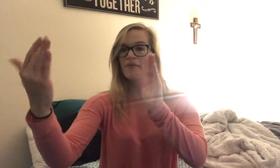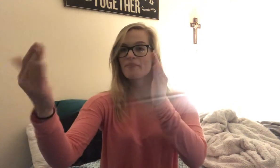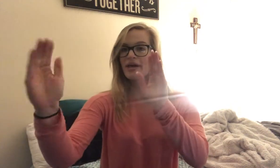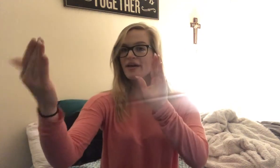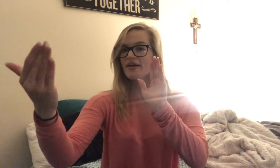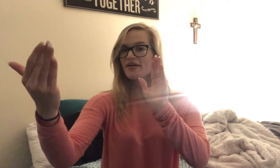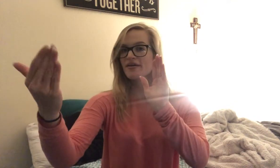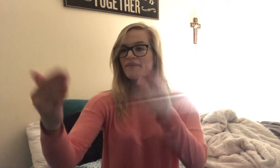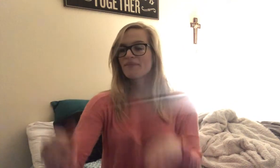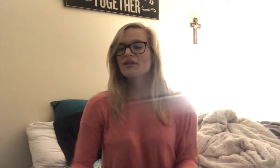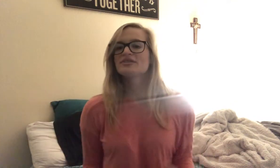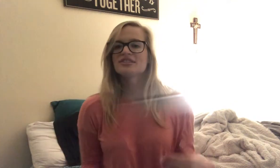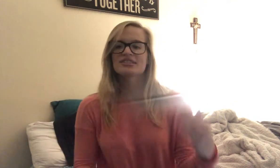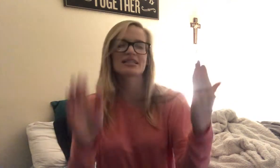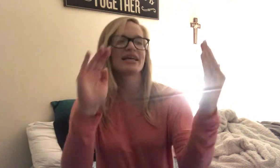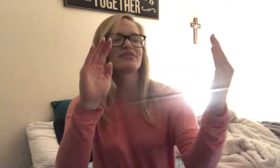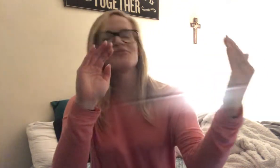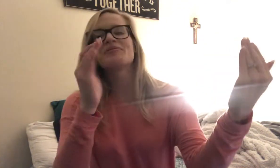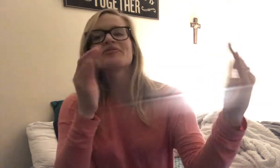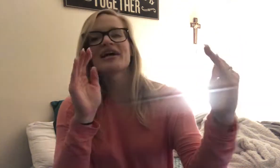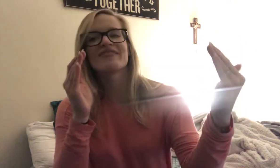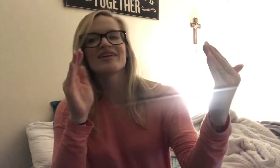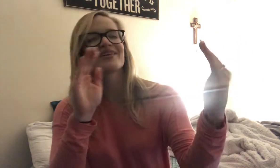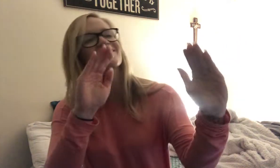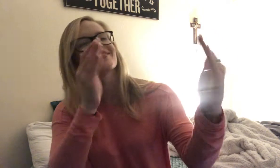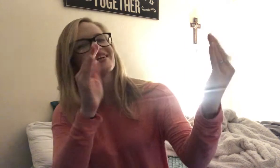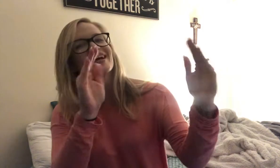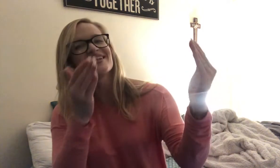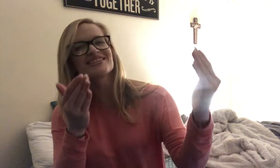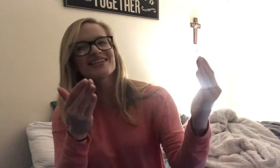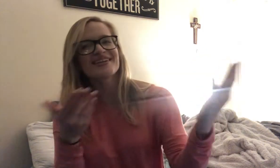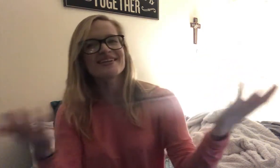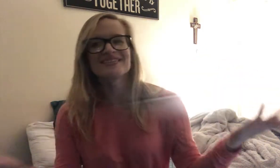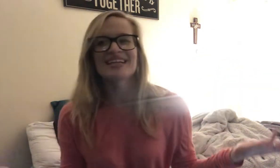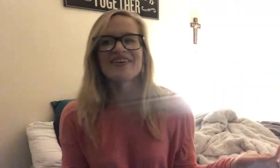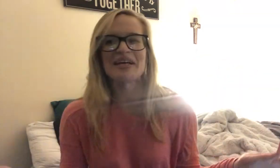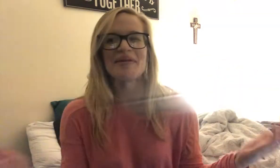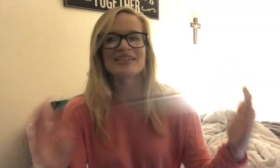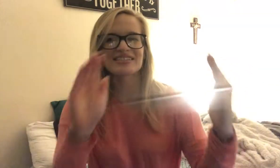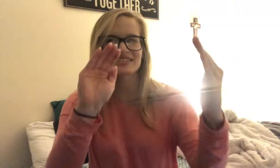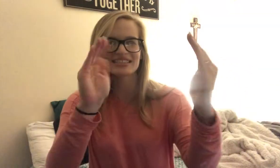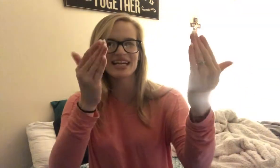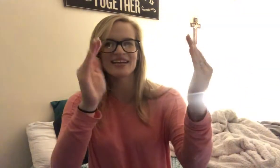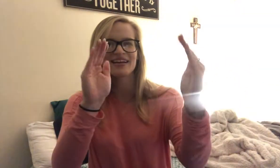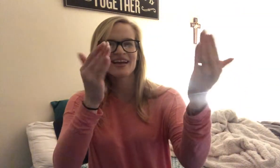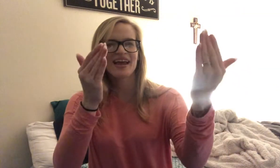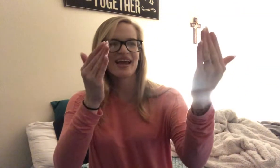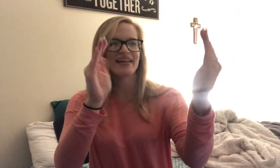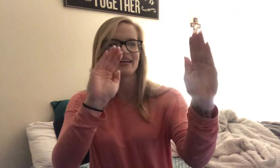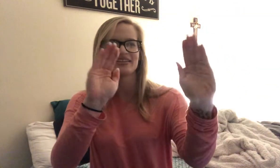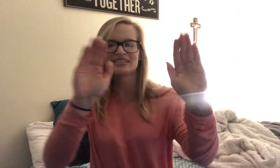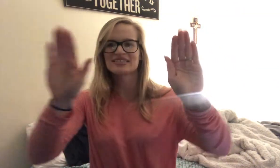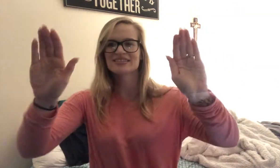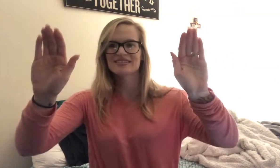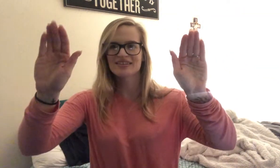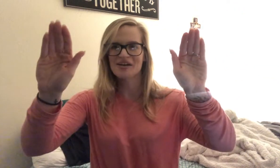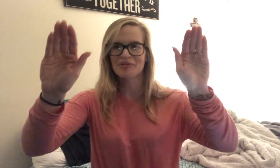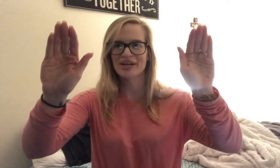Compare. This is like. Two people kind of like. Looking at each other. Is how I imagine this sign. And then you just. Cup your